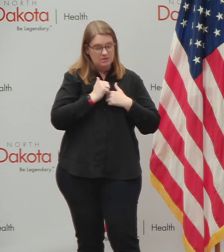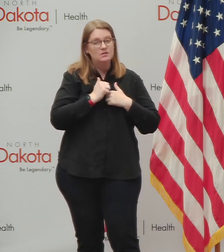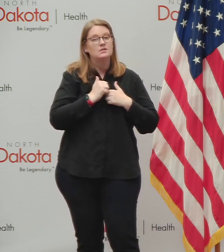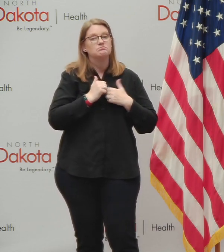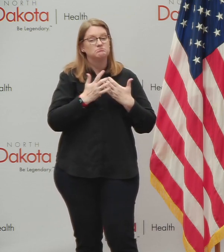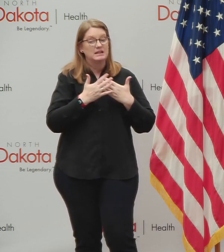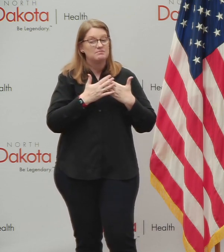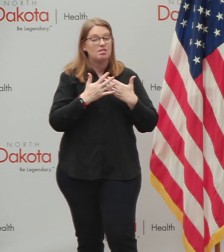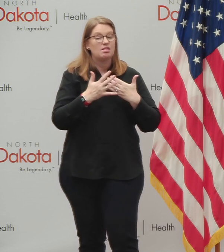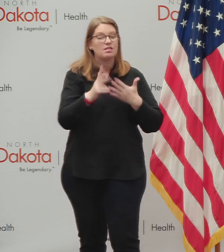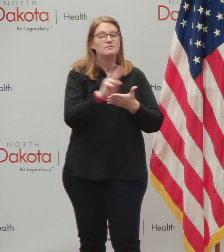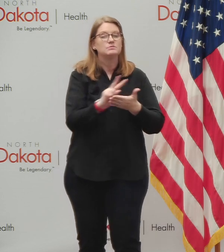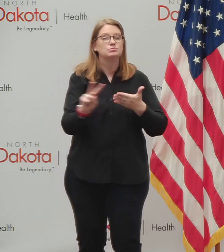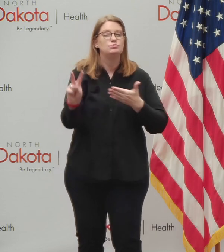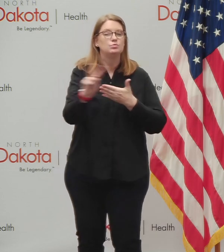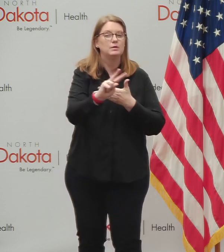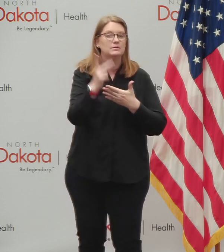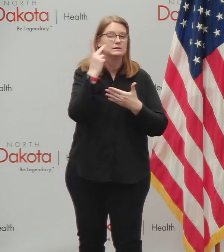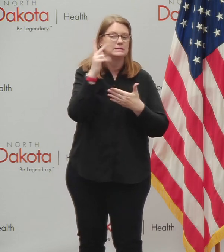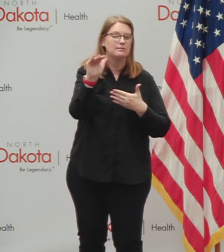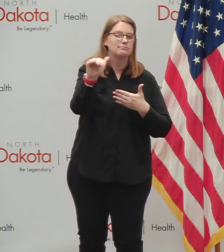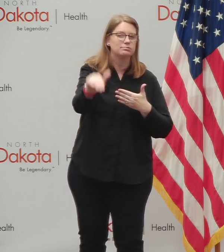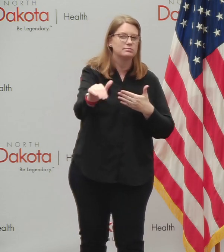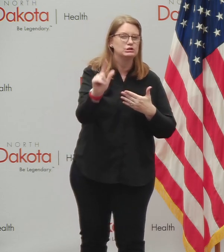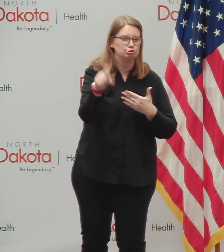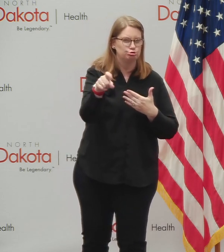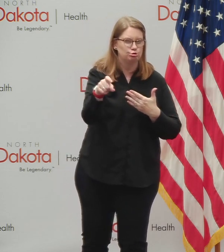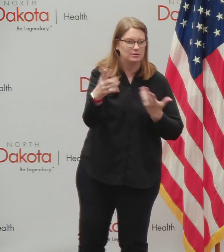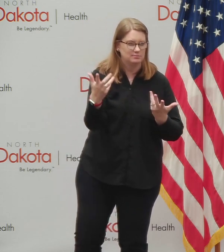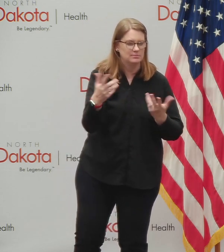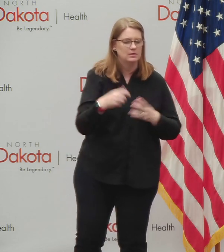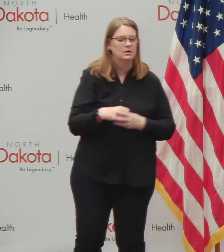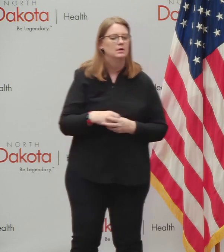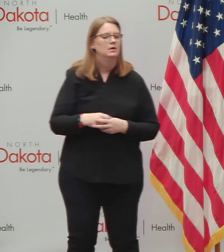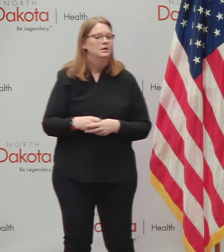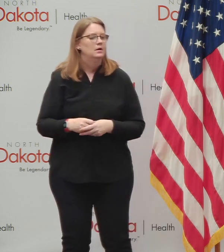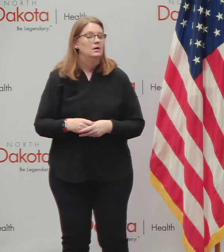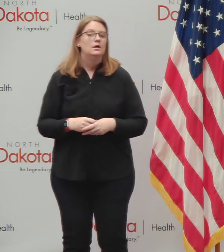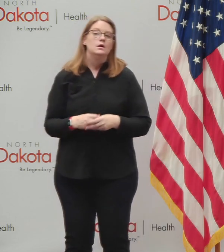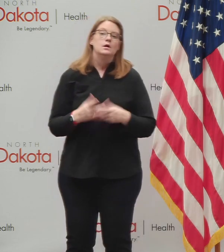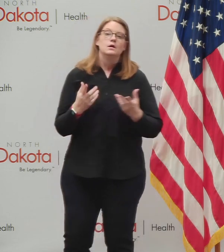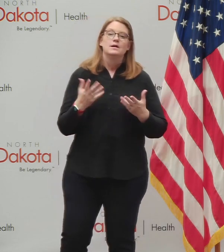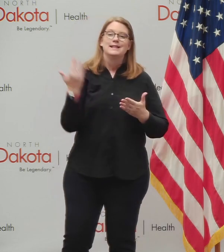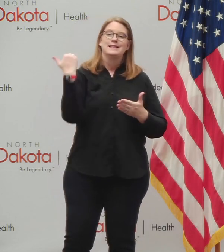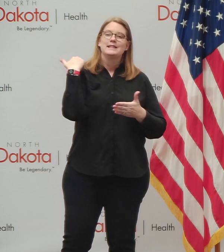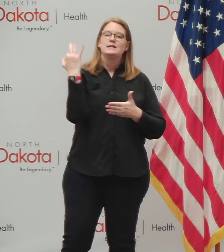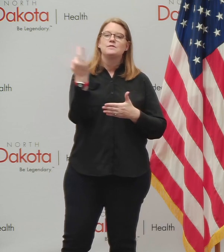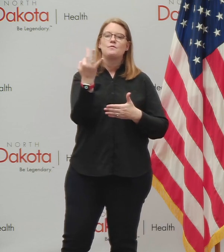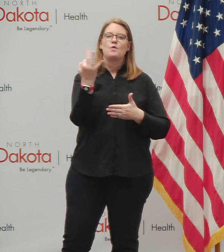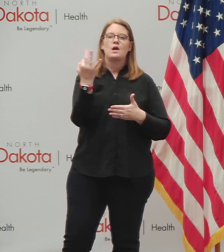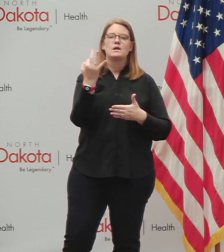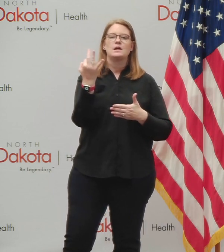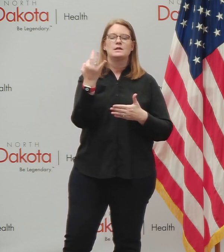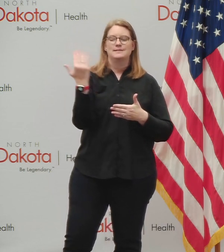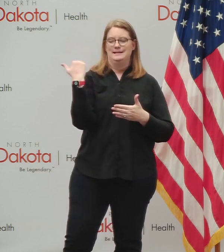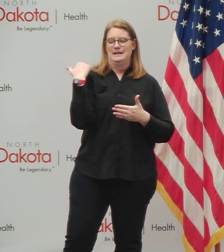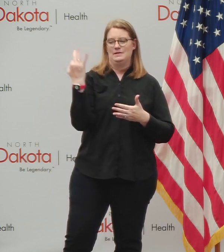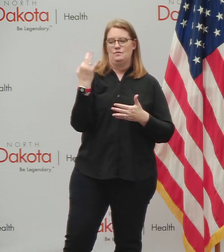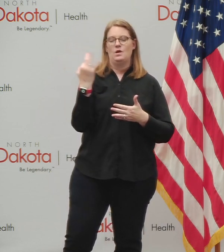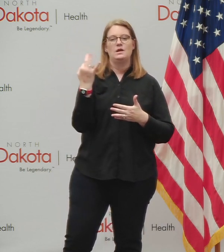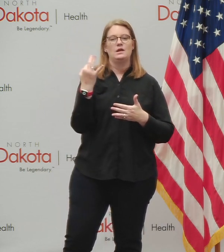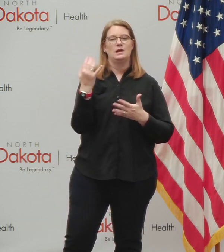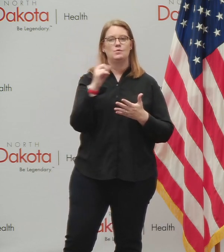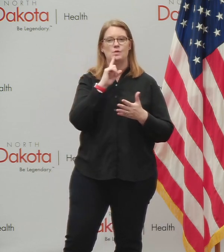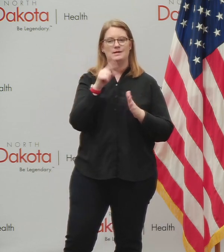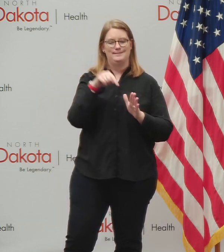see, uh, the curves dropping later. The other thing, which we want to talk about too, is last Friday, uh, we had an opportunity to have another